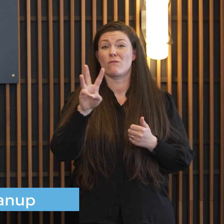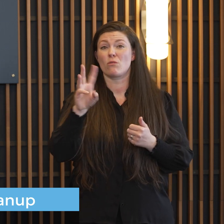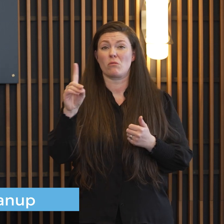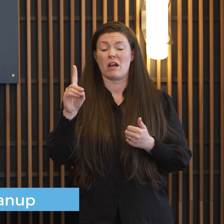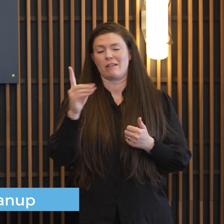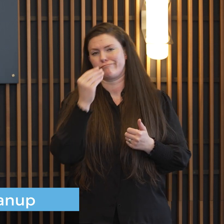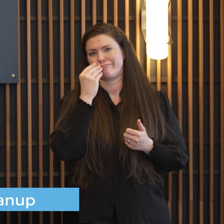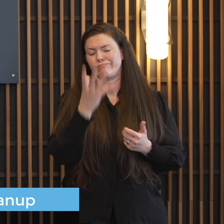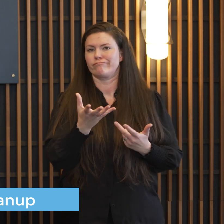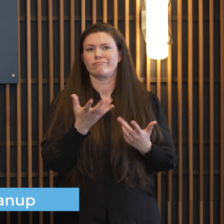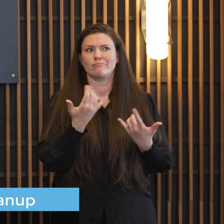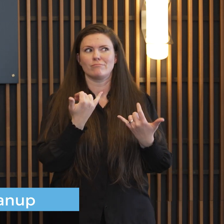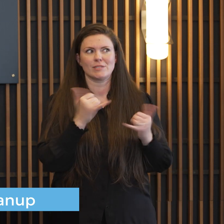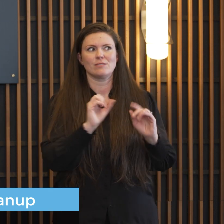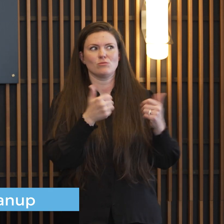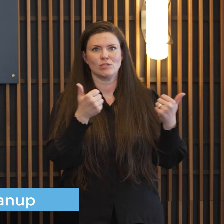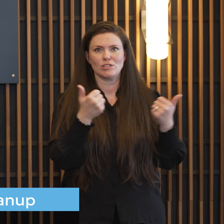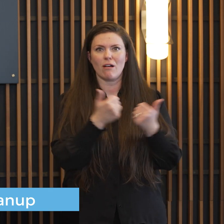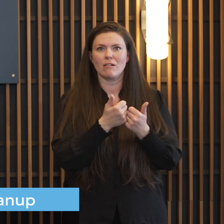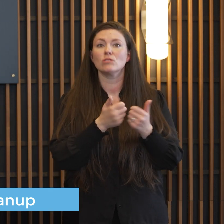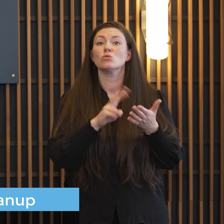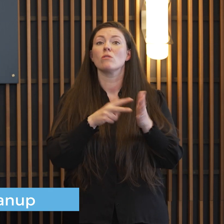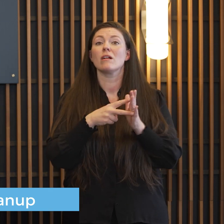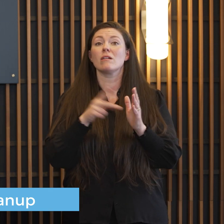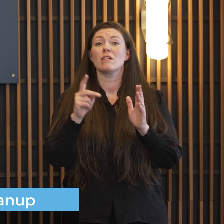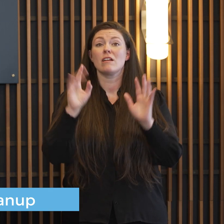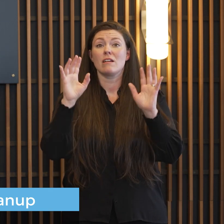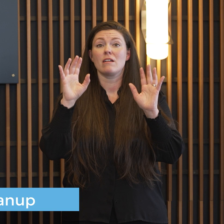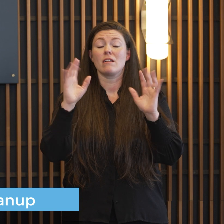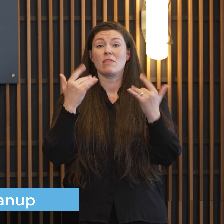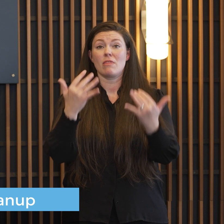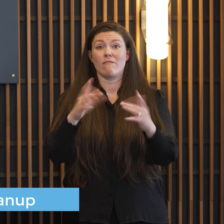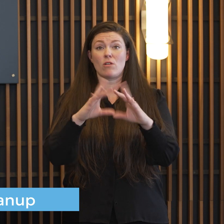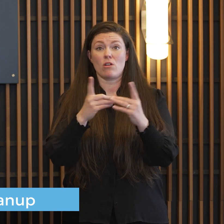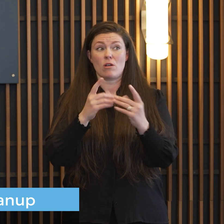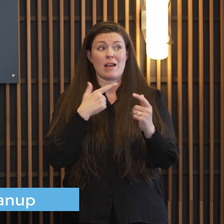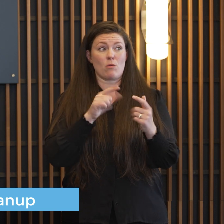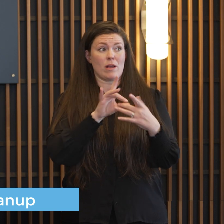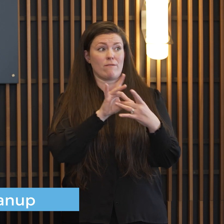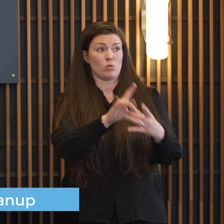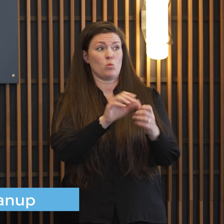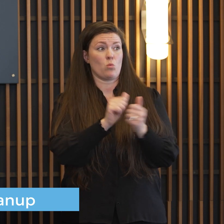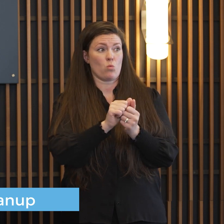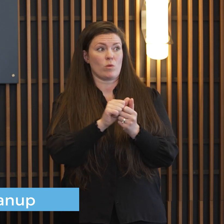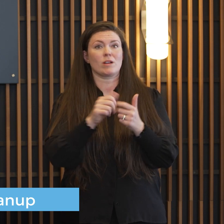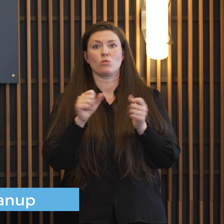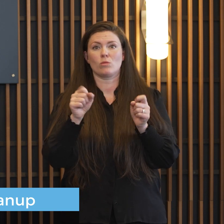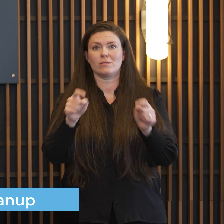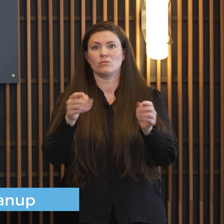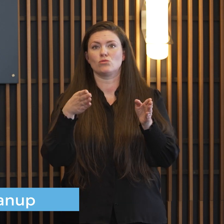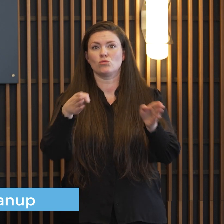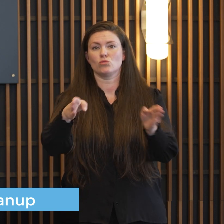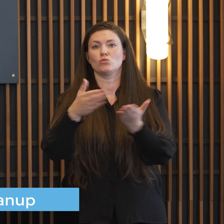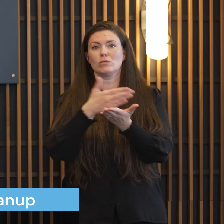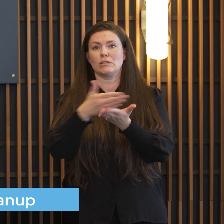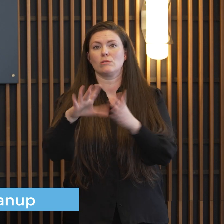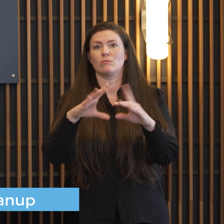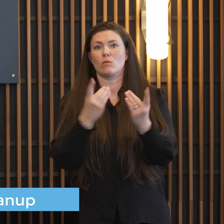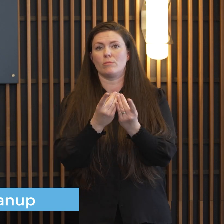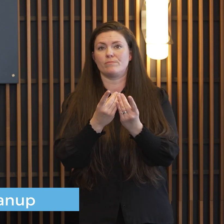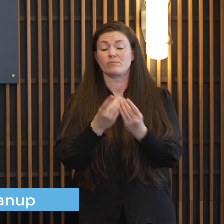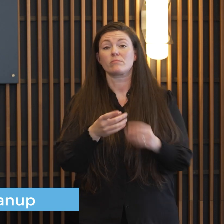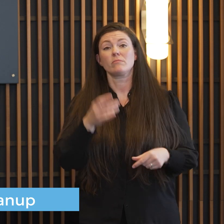plan ahead we have to coordinate i know fire coordinates with with some of our street department plows if we really need to get somewhere we have open